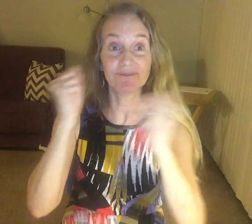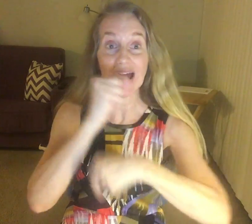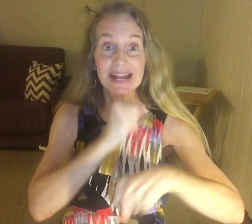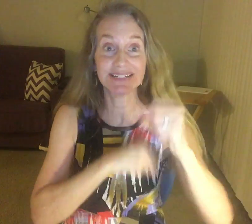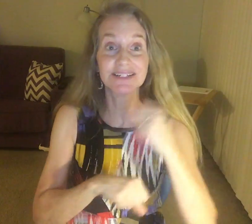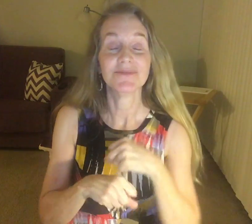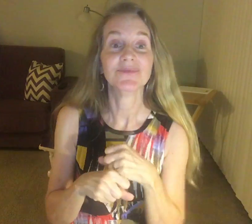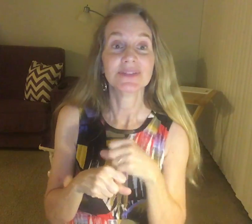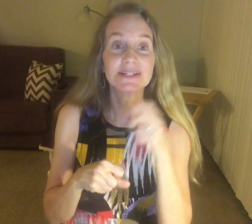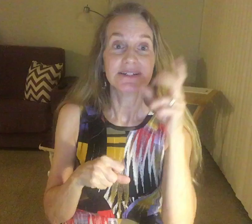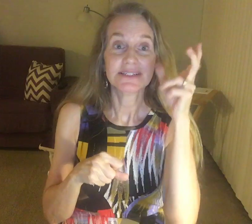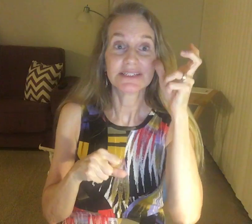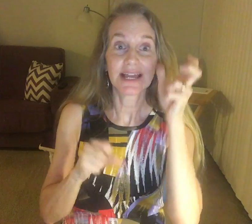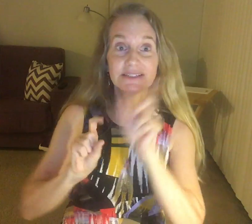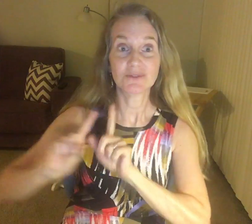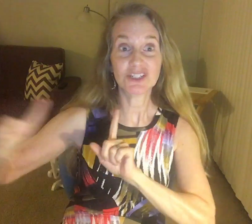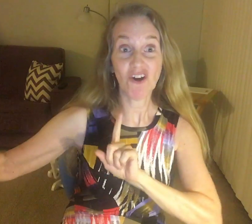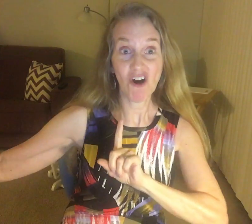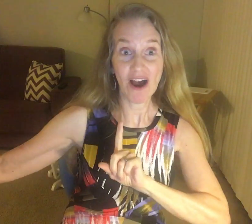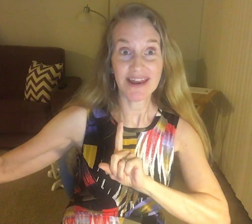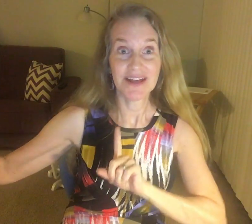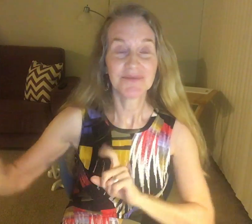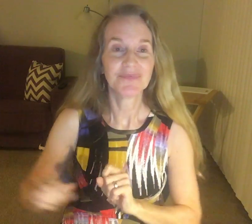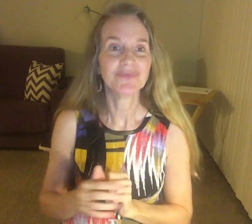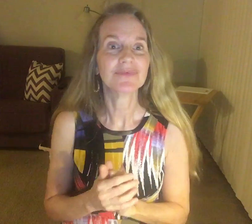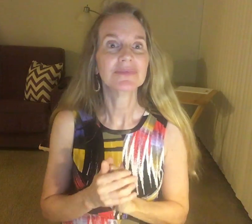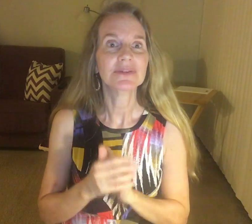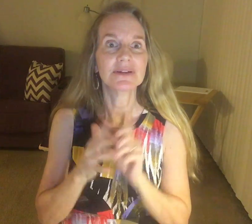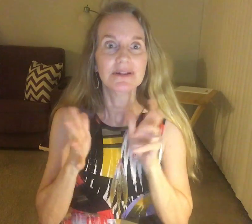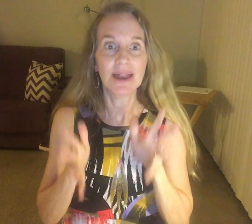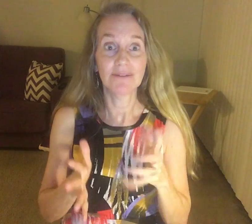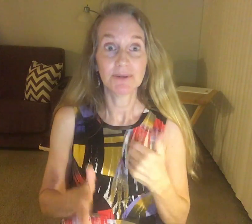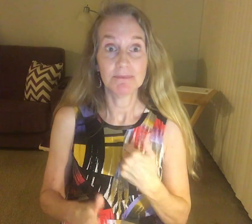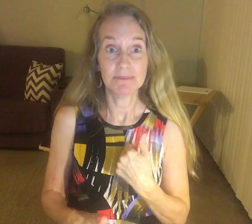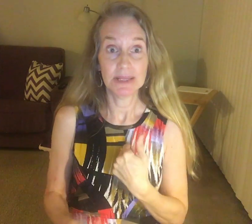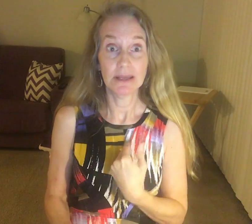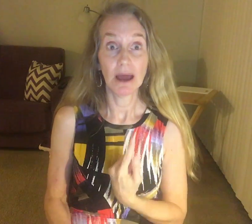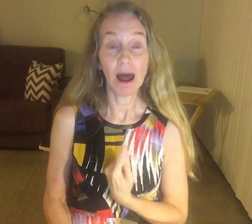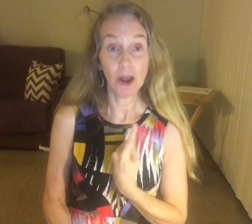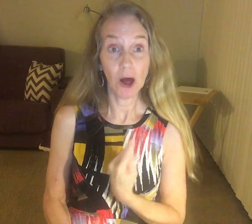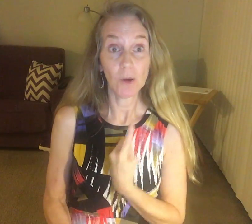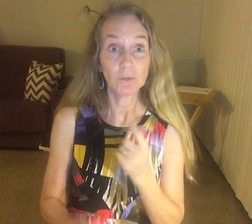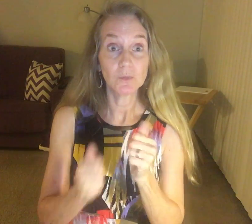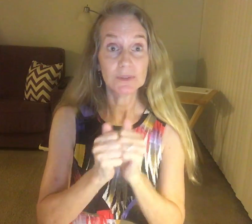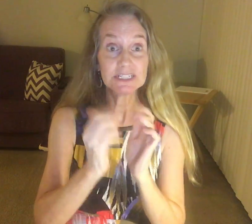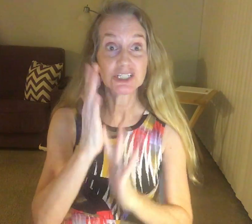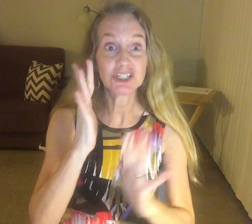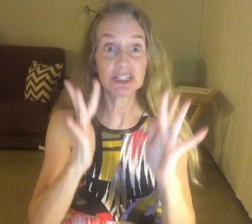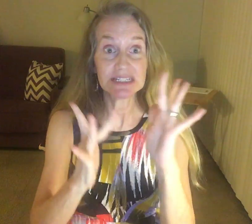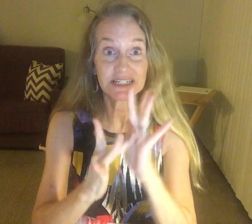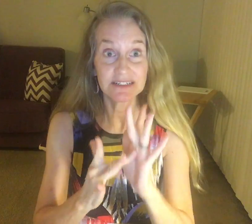fight. Satan, God, left me alone with Jesus.